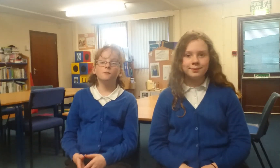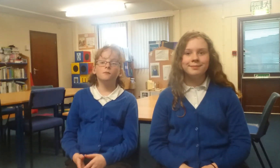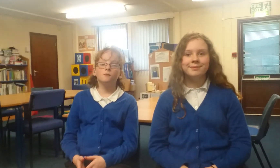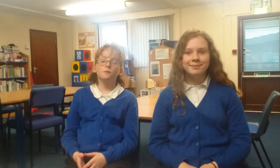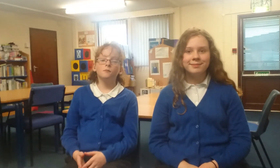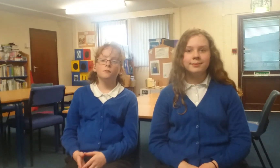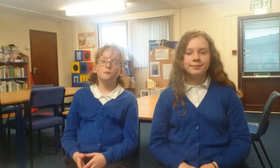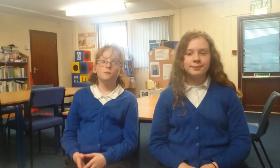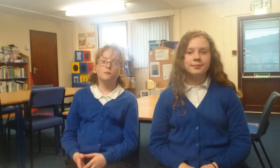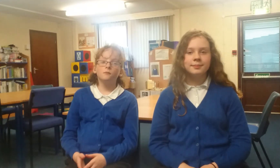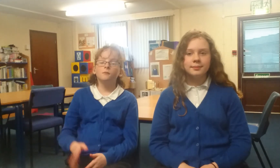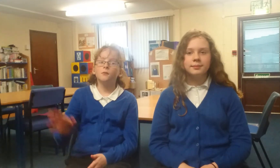way Thank you.